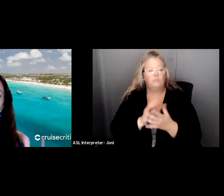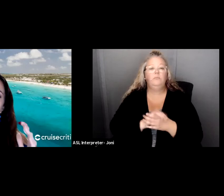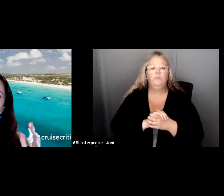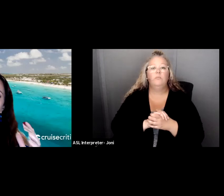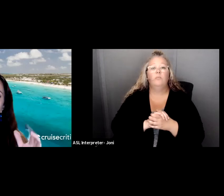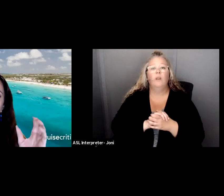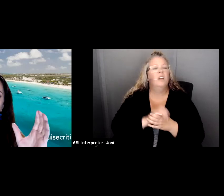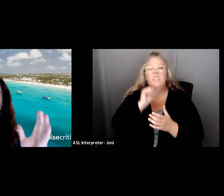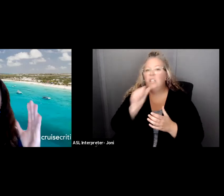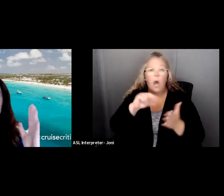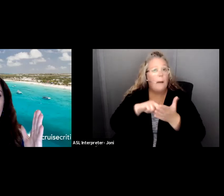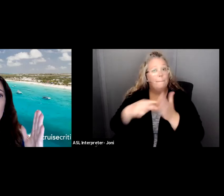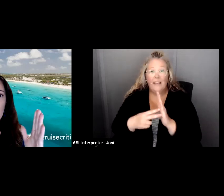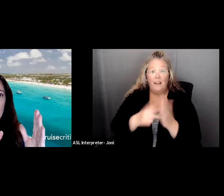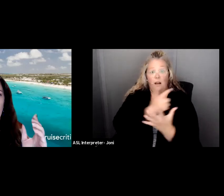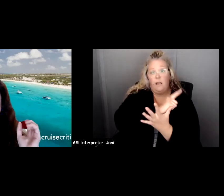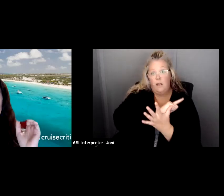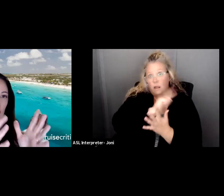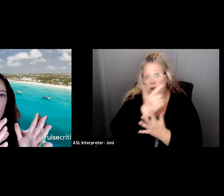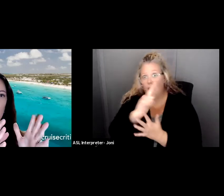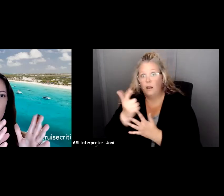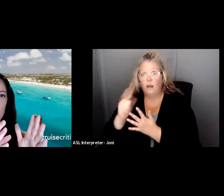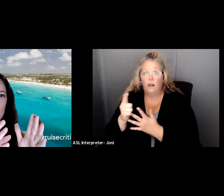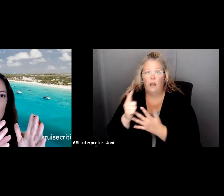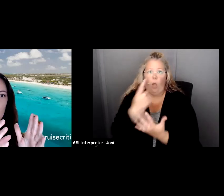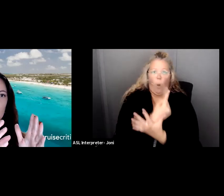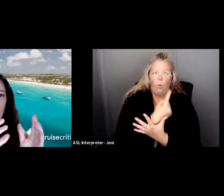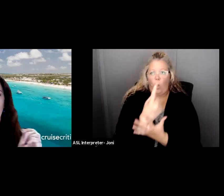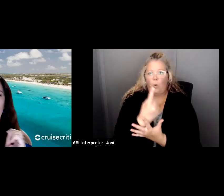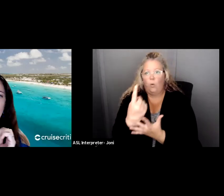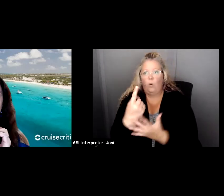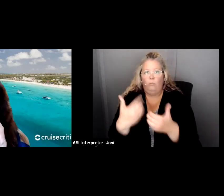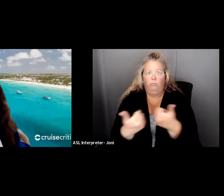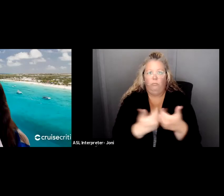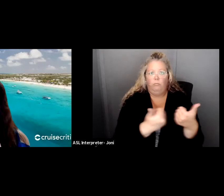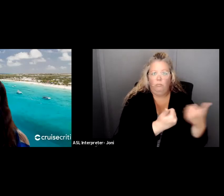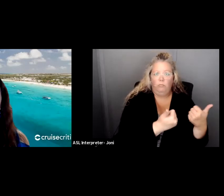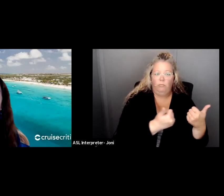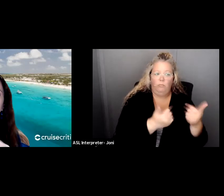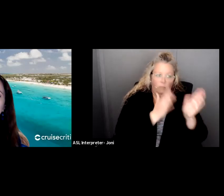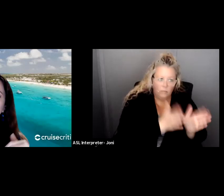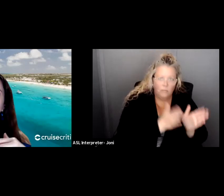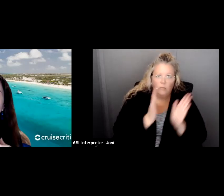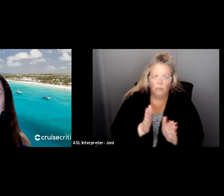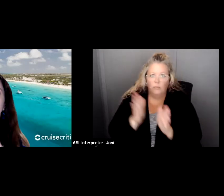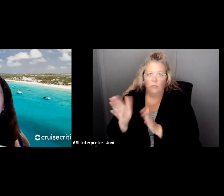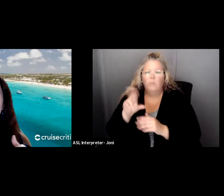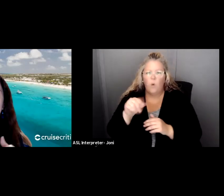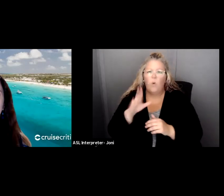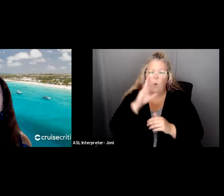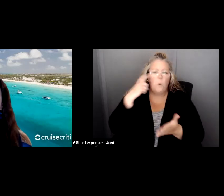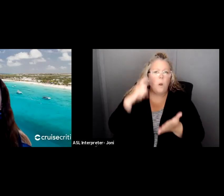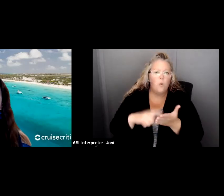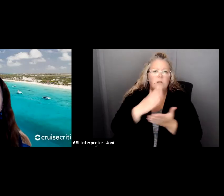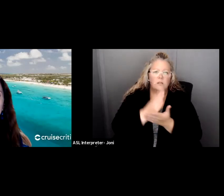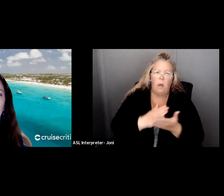sequential where they're isolated. You you just deal with messaging. And then you just deal with stakeholders. You'll see some overlap